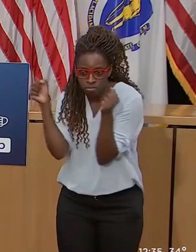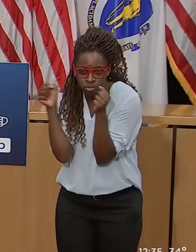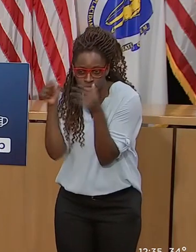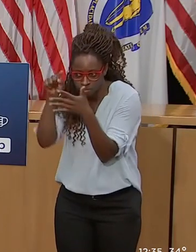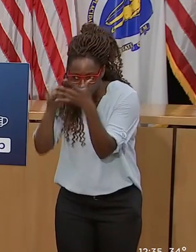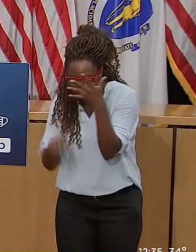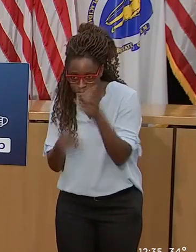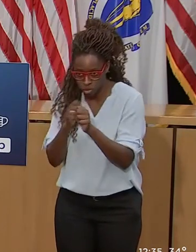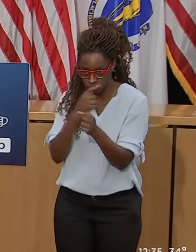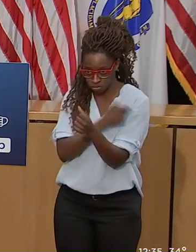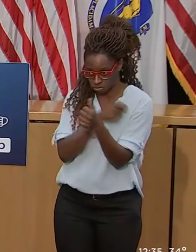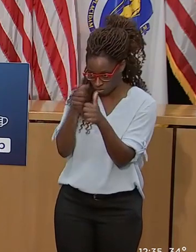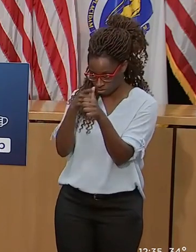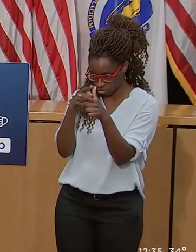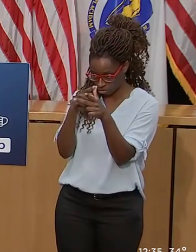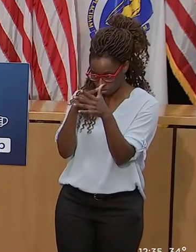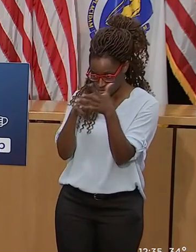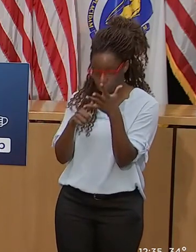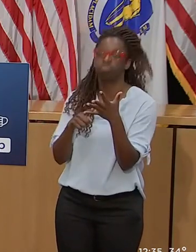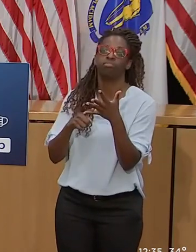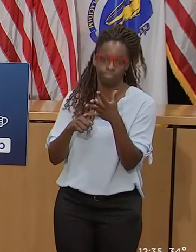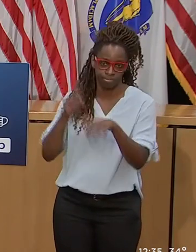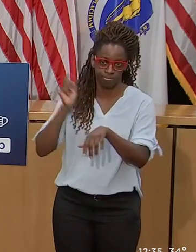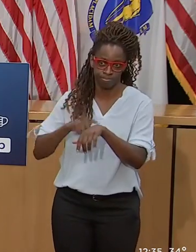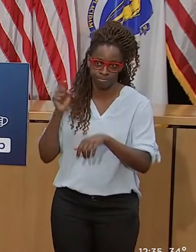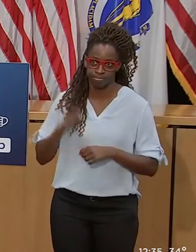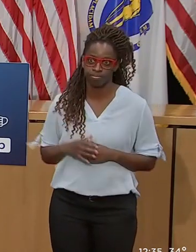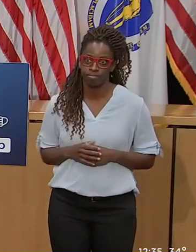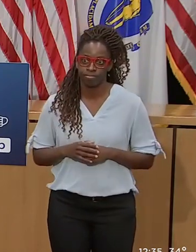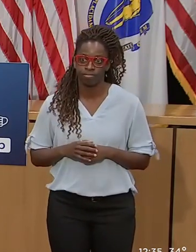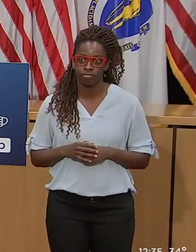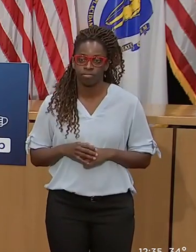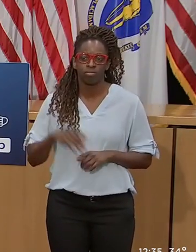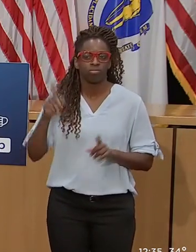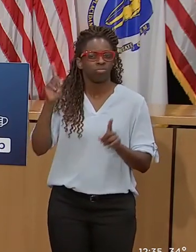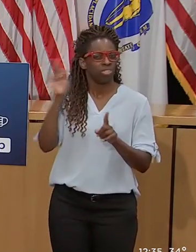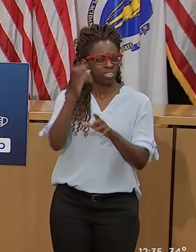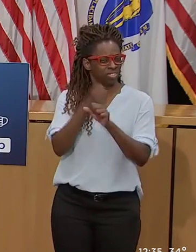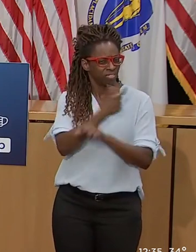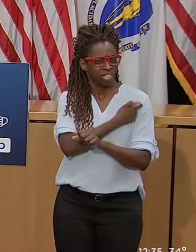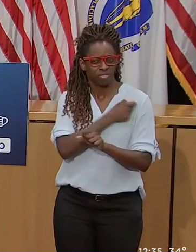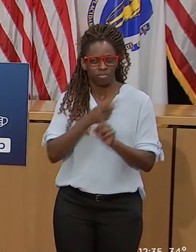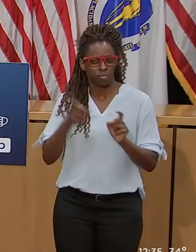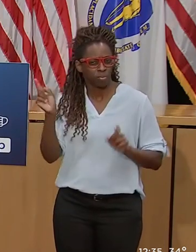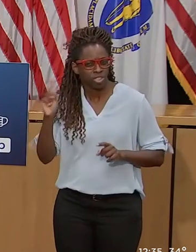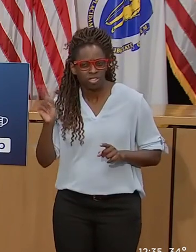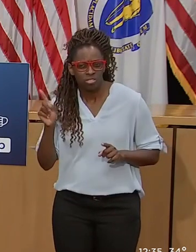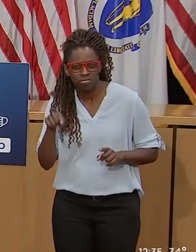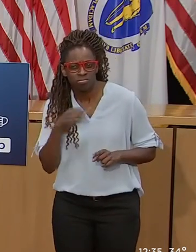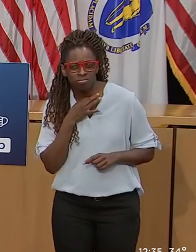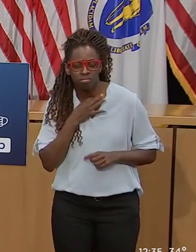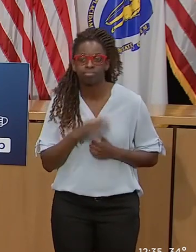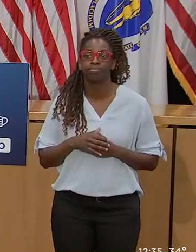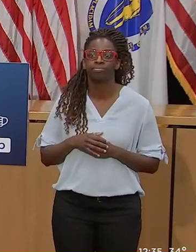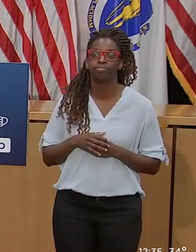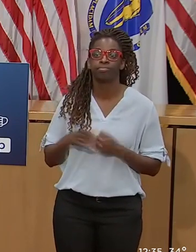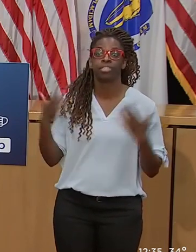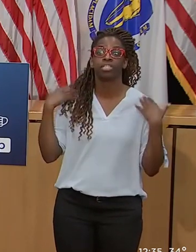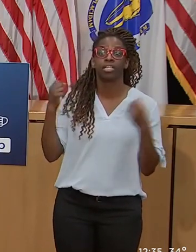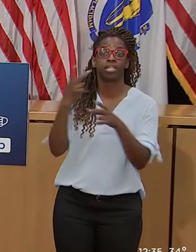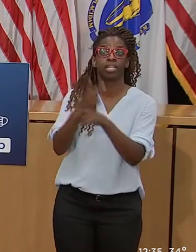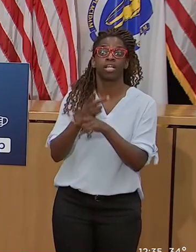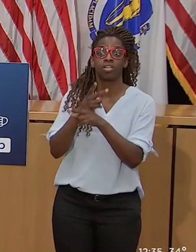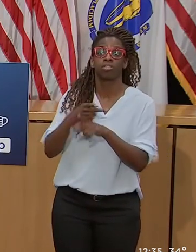where to get vaccinated. When available, all health care institutions, including our hospitals, community health centers,